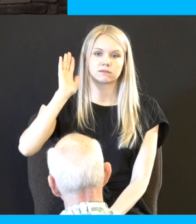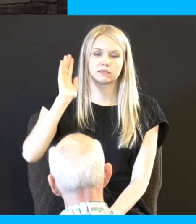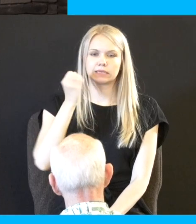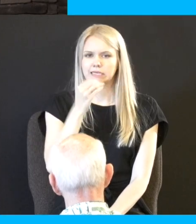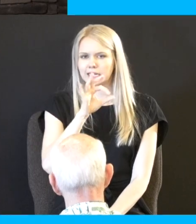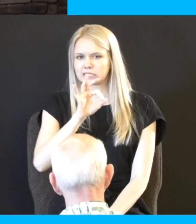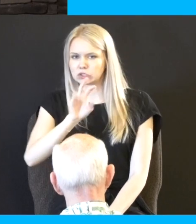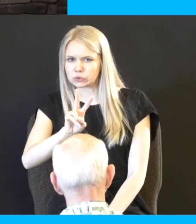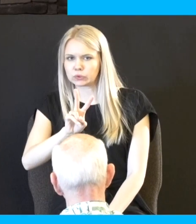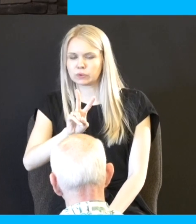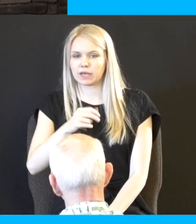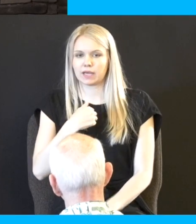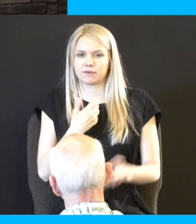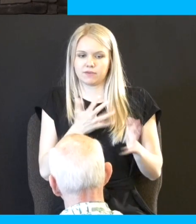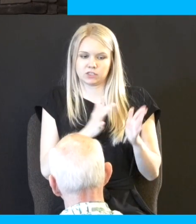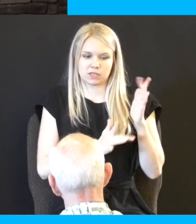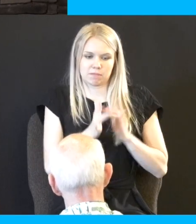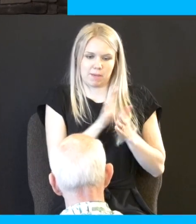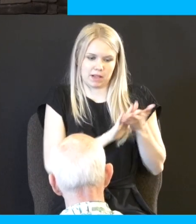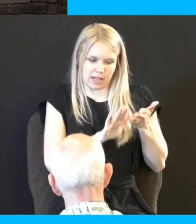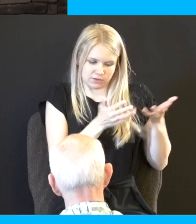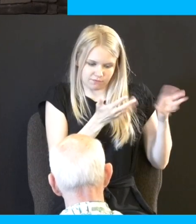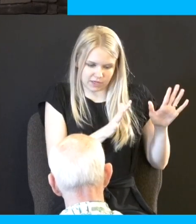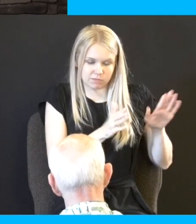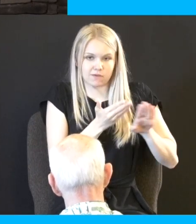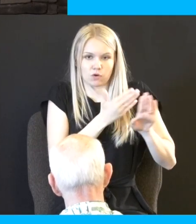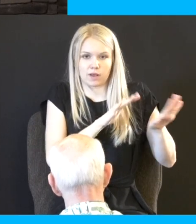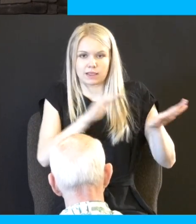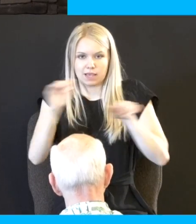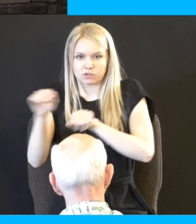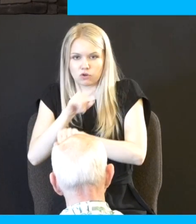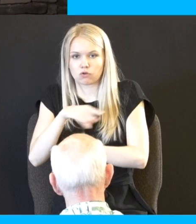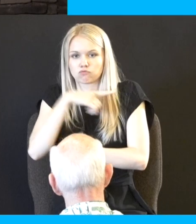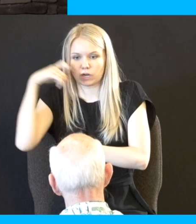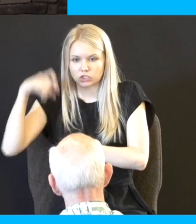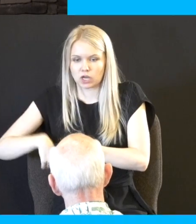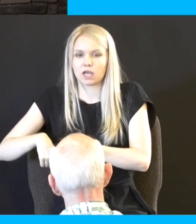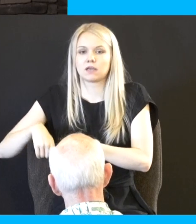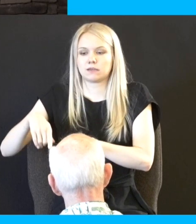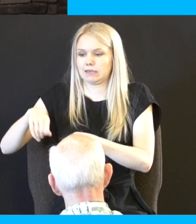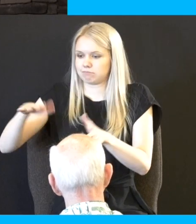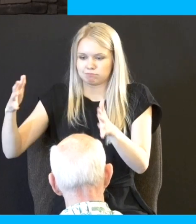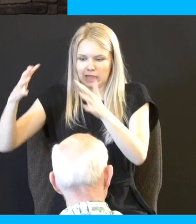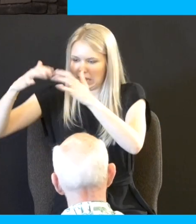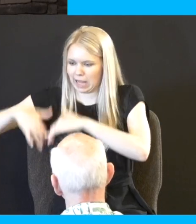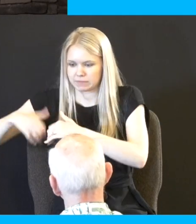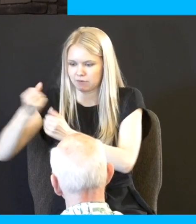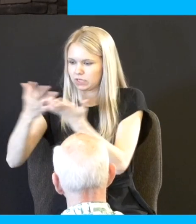I finished up with the Bible college and before we left to go to Russia the Soviet Union collapsed and then within June we were there so in the meantime in California if you